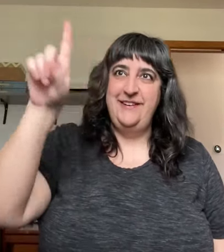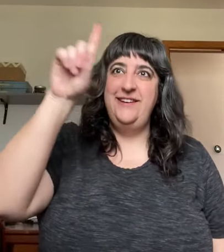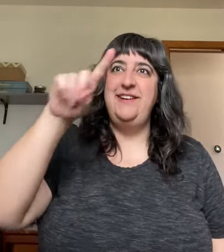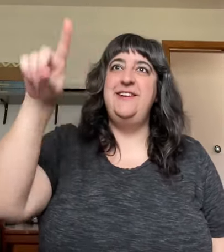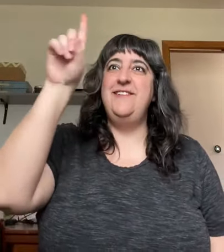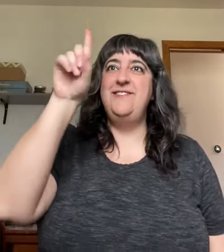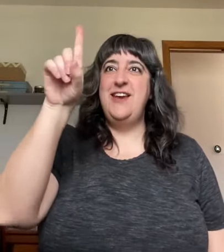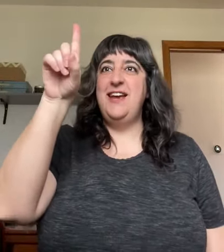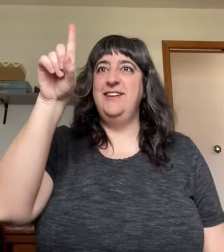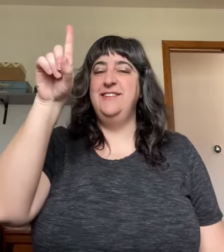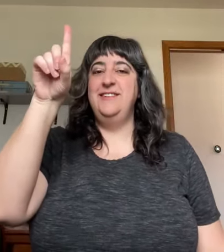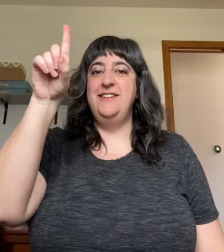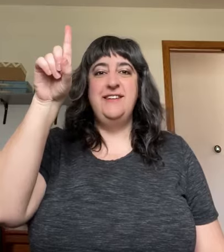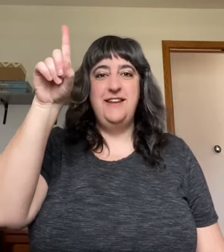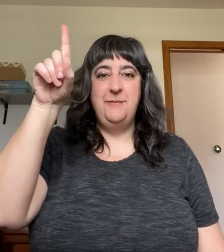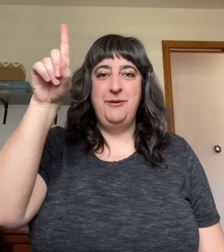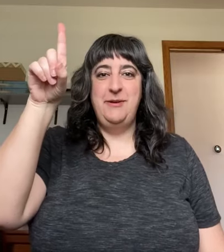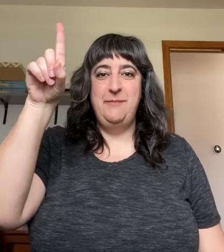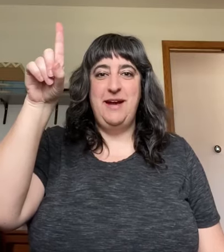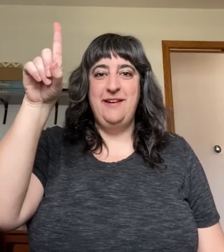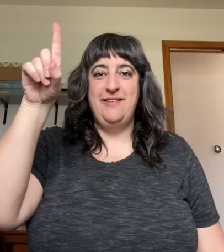Here's Jack. Let's put him in a box.